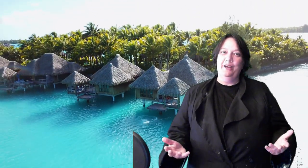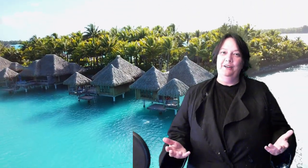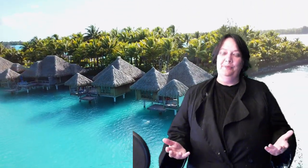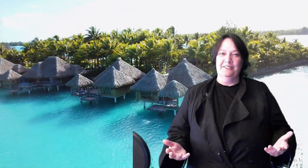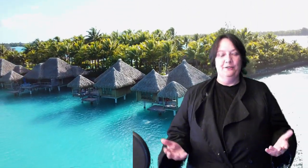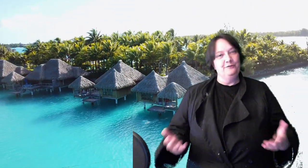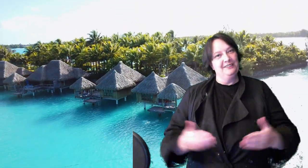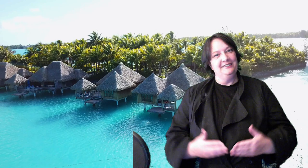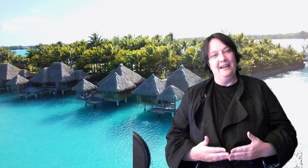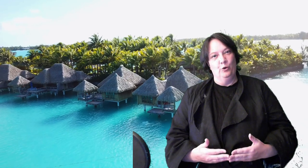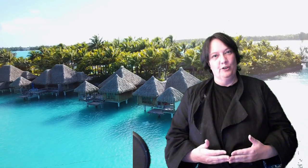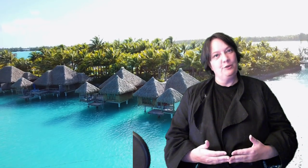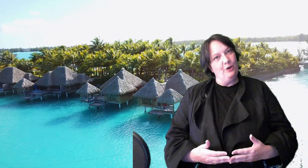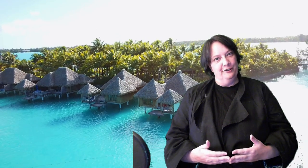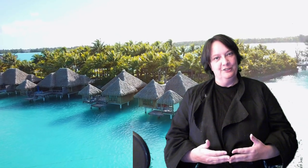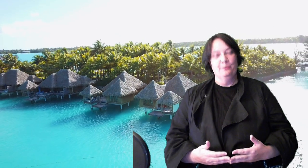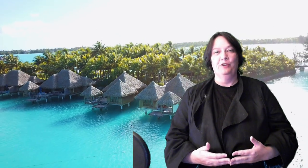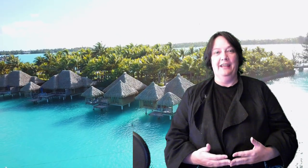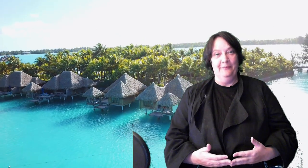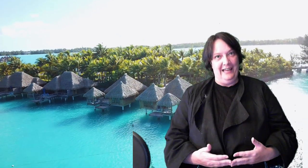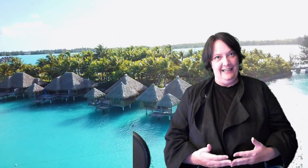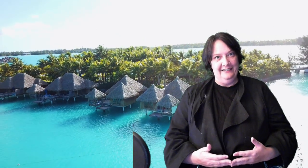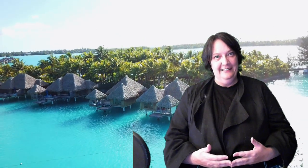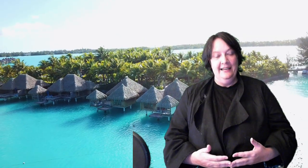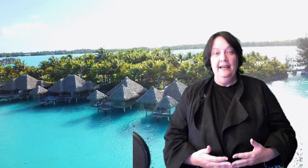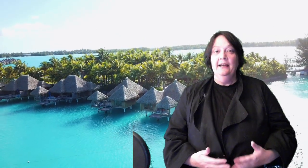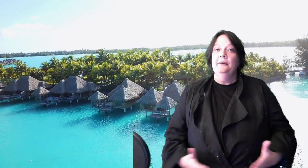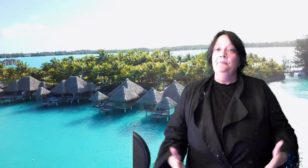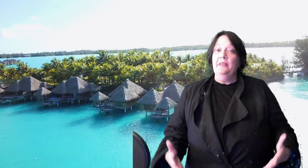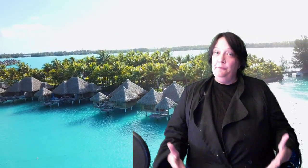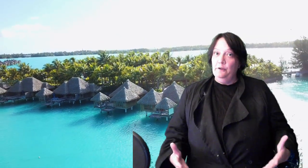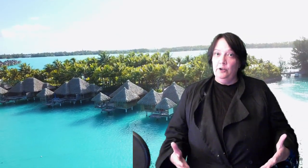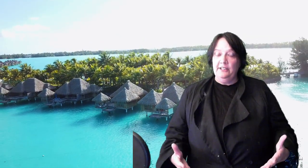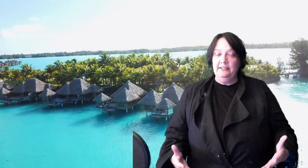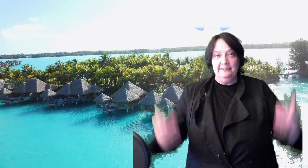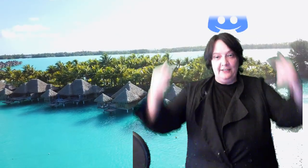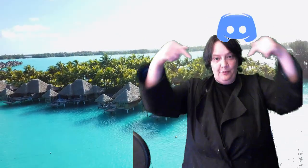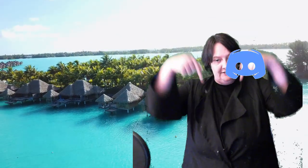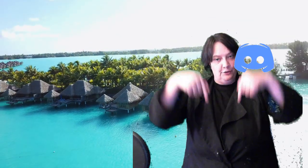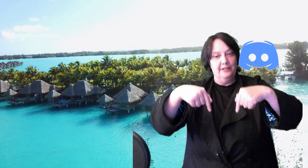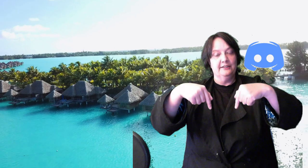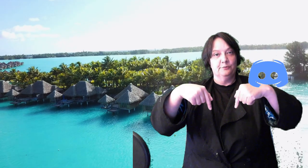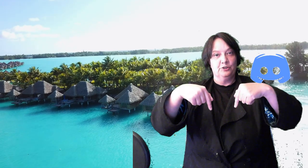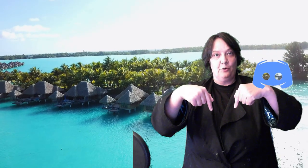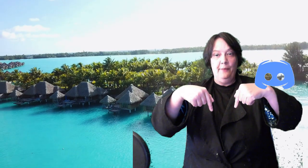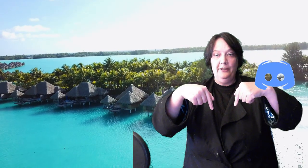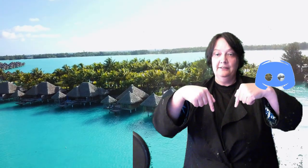another episode of Just in Time Worlds with your host Marie Mullaney. If you have not yet done so please do hit the subscribe button